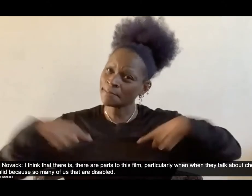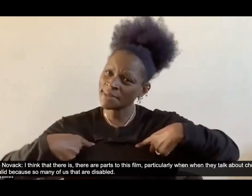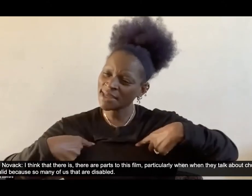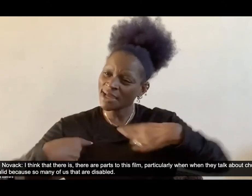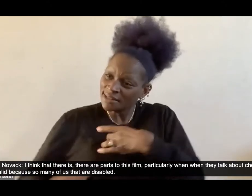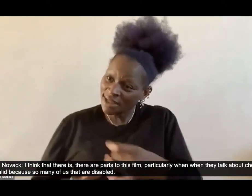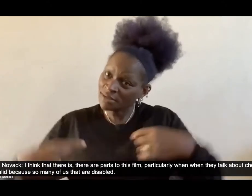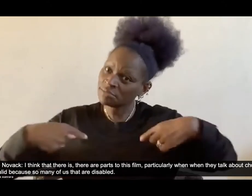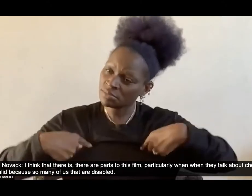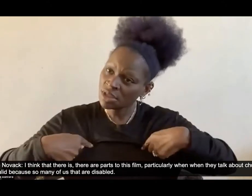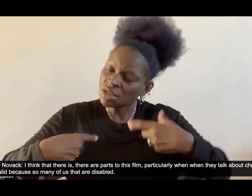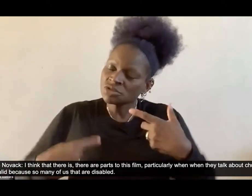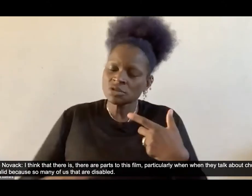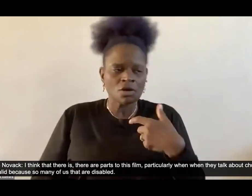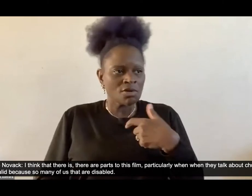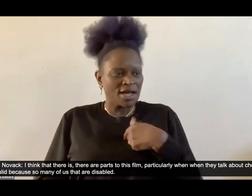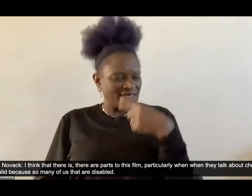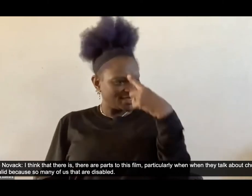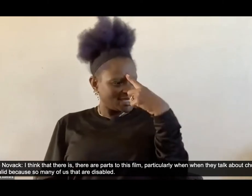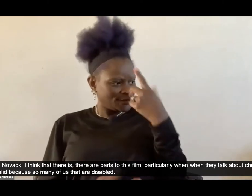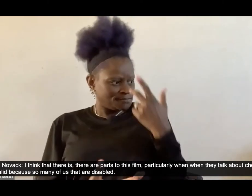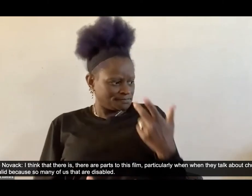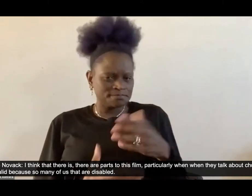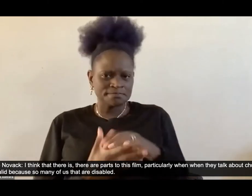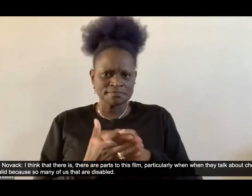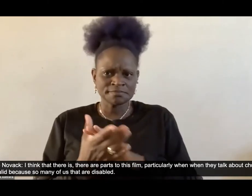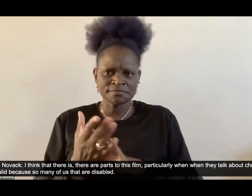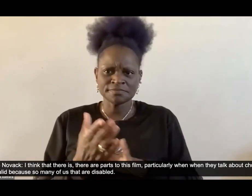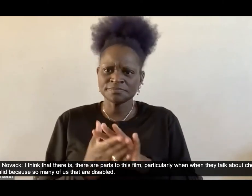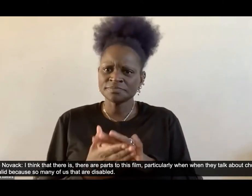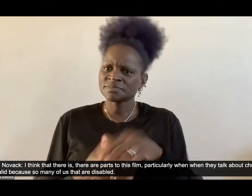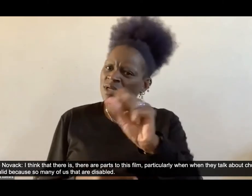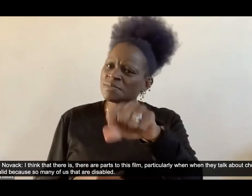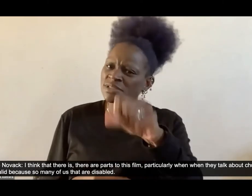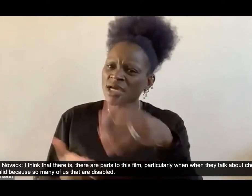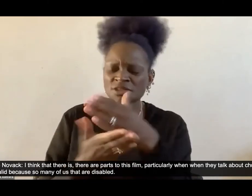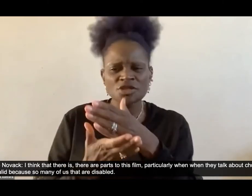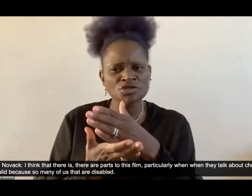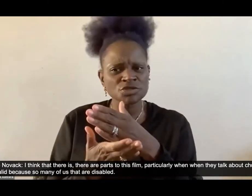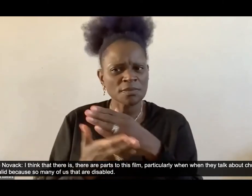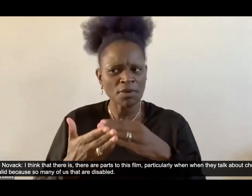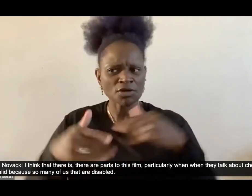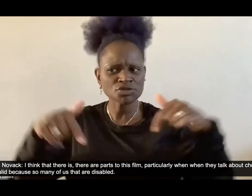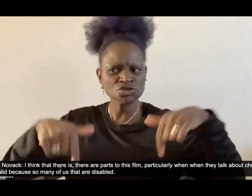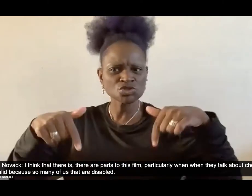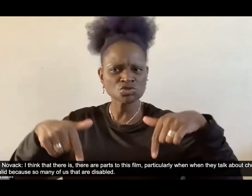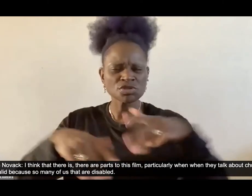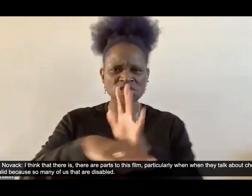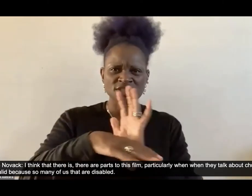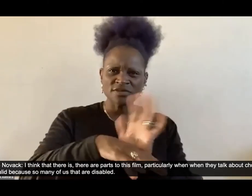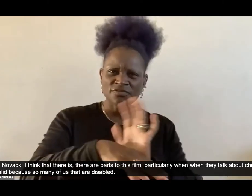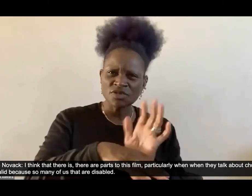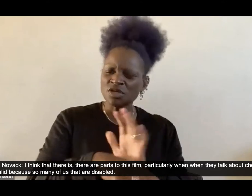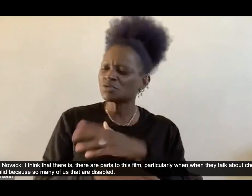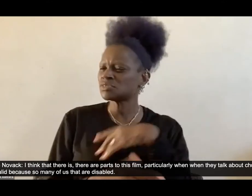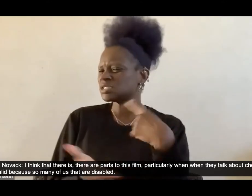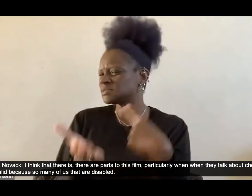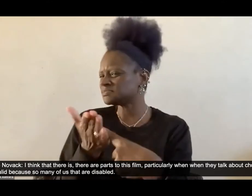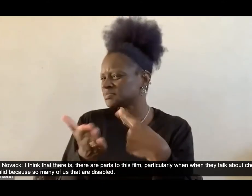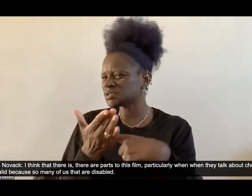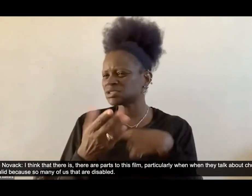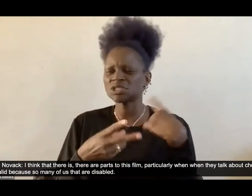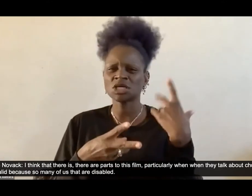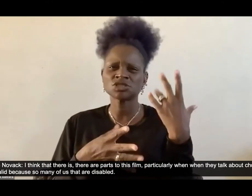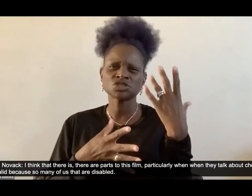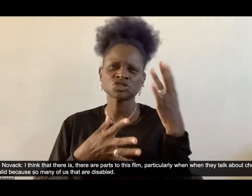i think that there is there are parts to this film particularly when they talk about choice um that i think